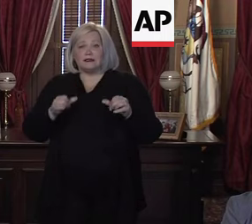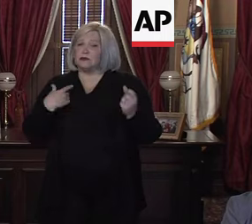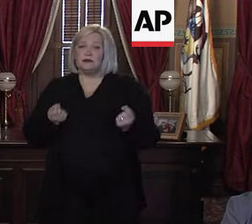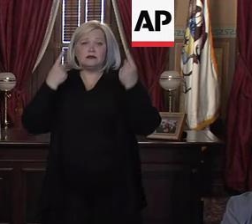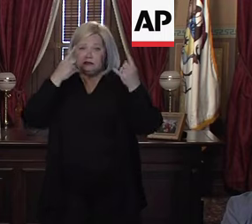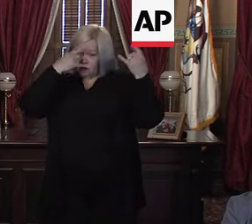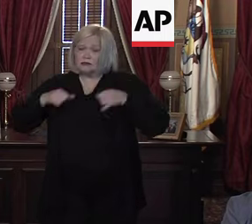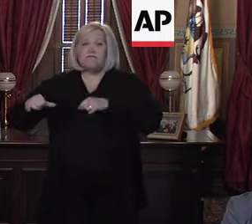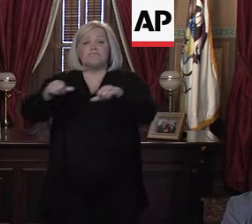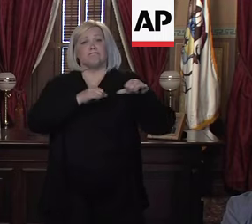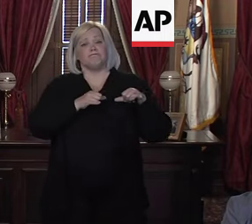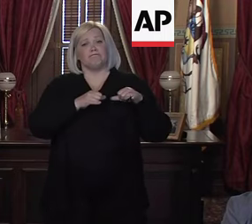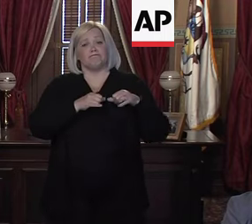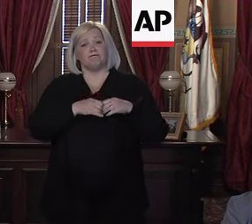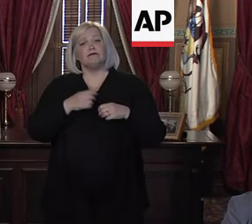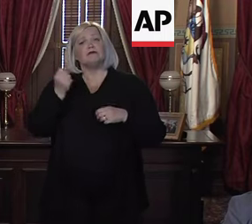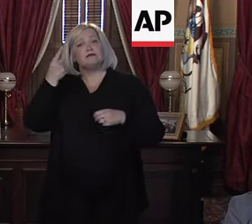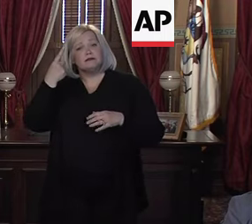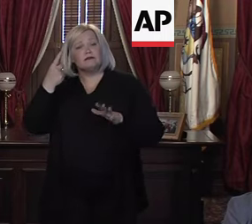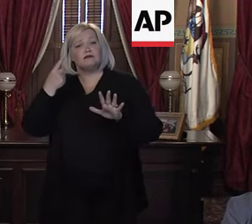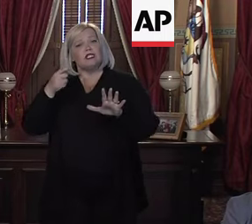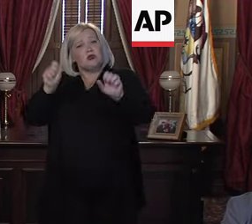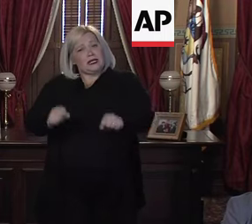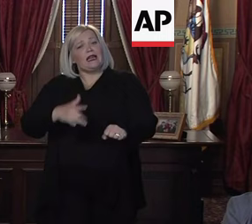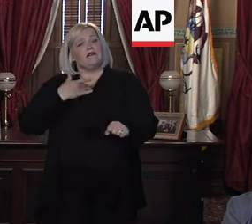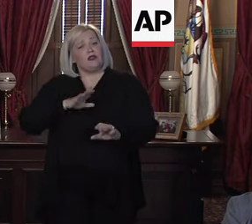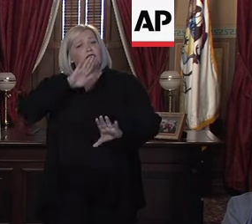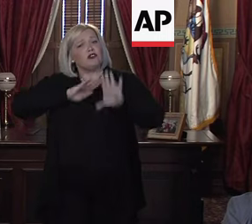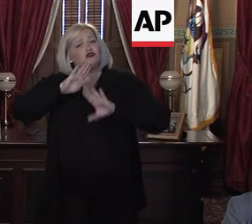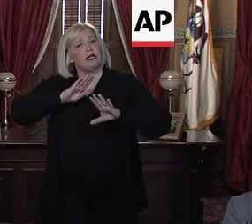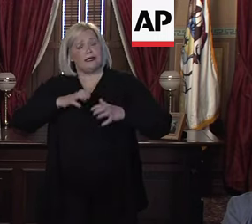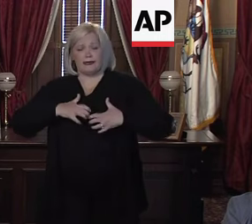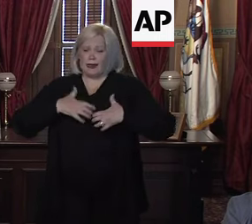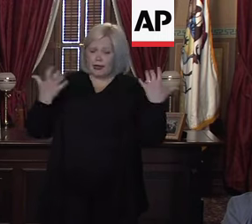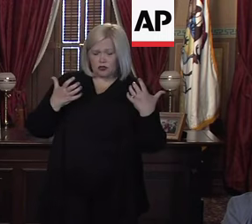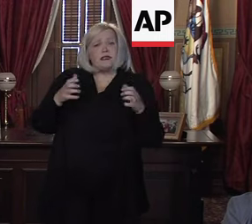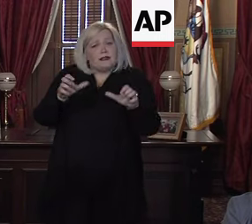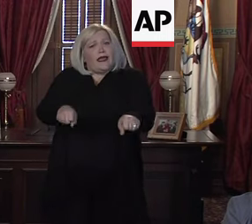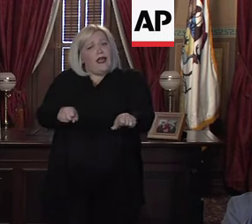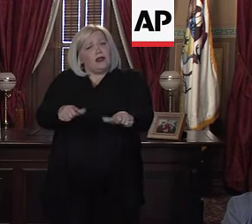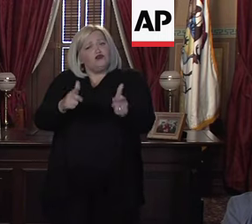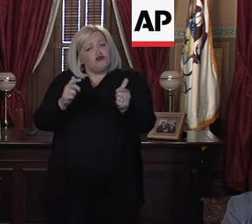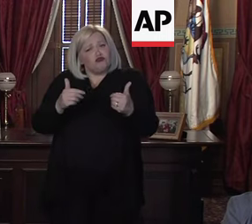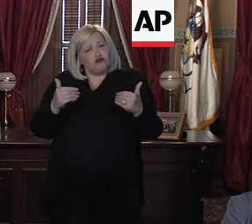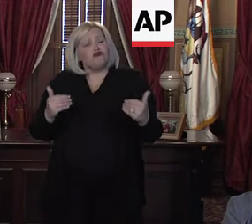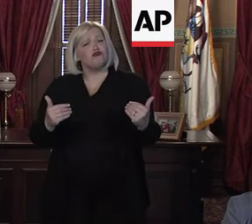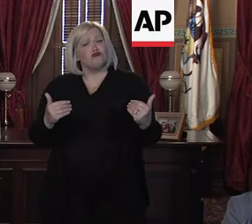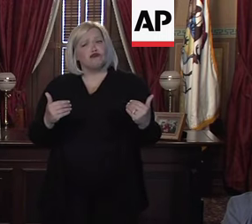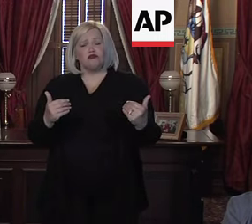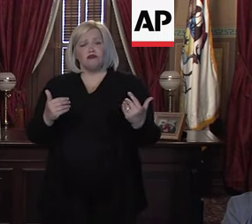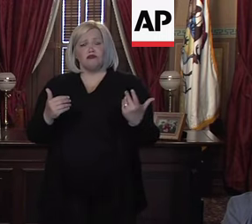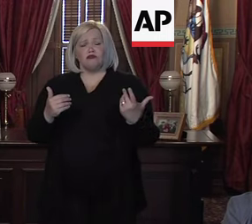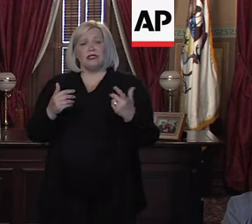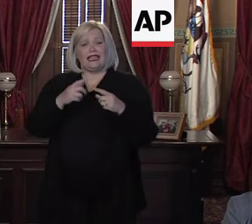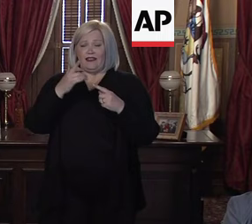So, I want to acknowledge it's okay to be frustrated. It's okay to be angry, and it's okay to, you know, if it makes you better to